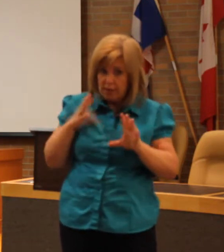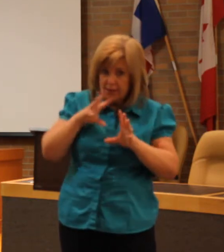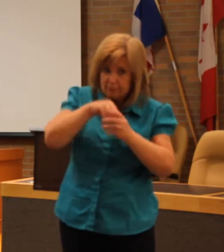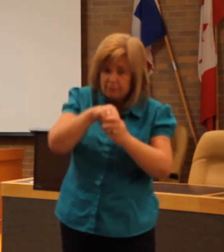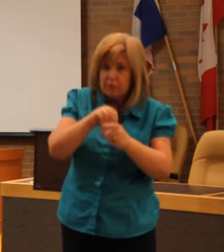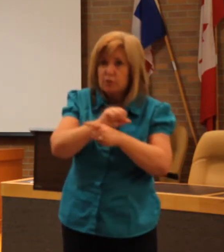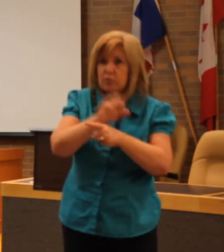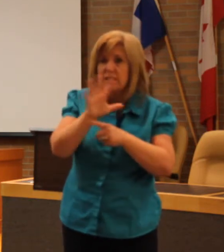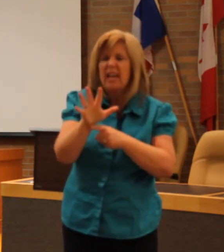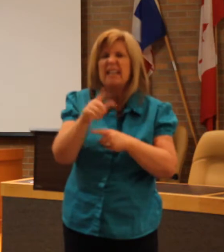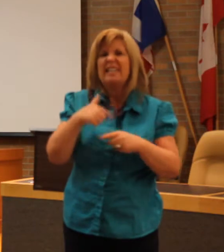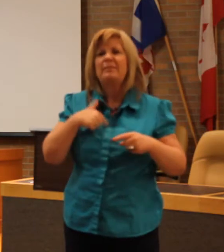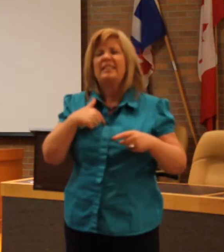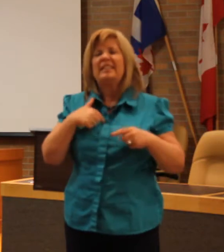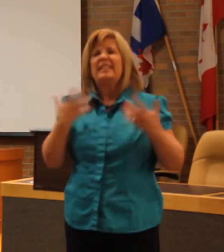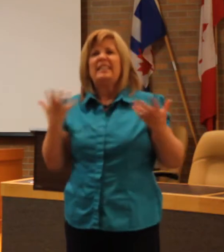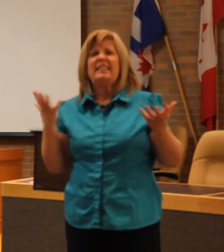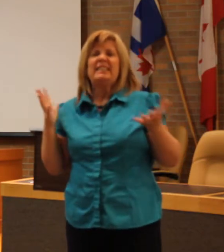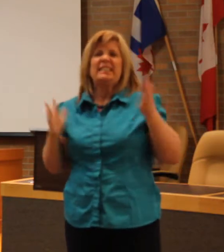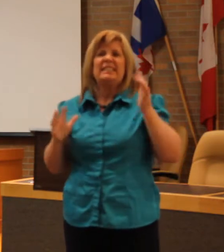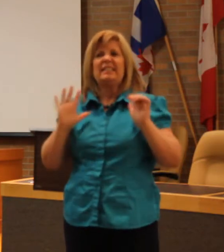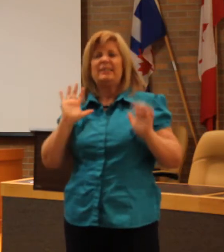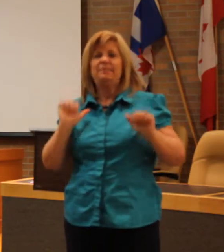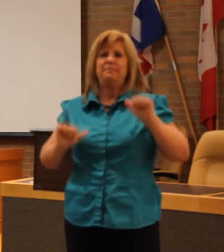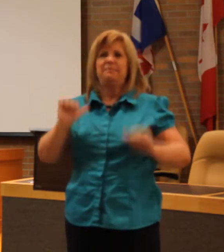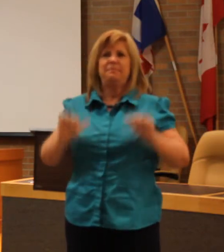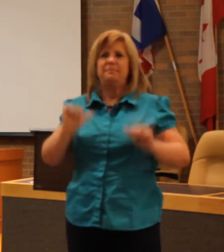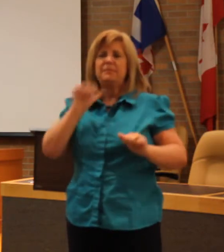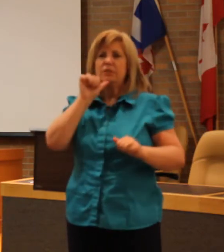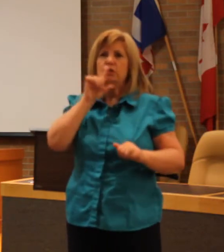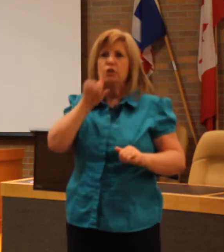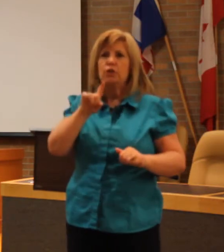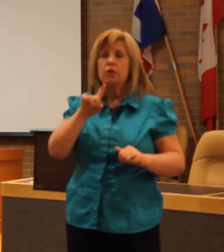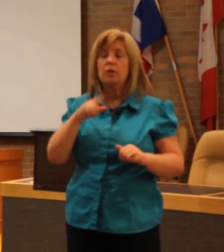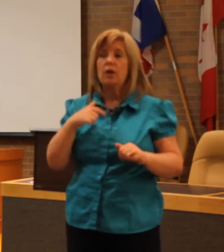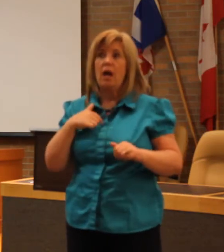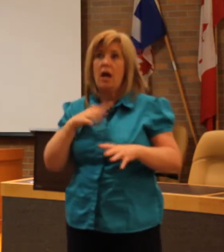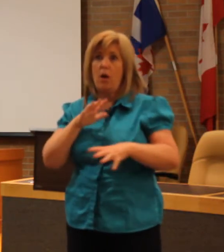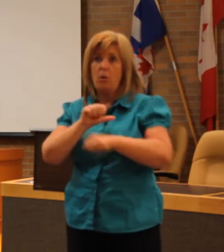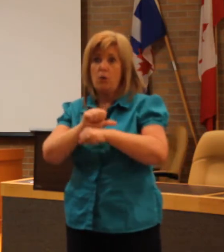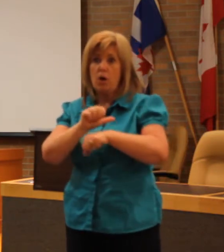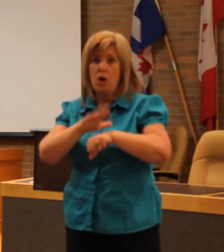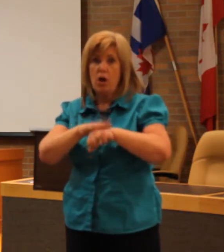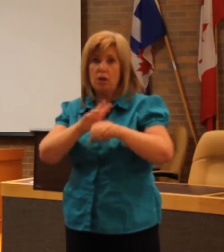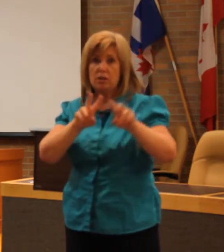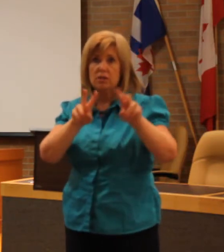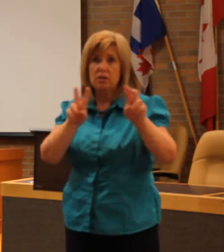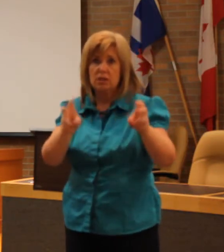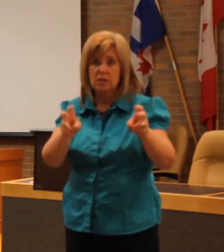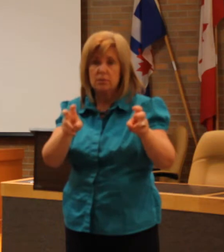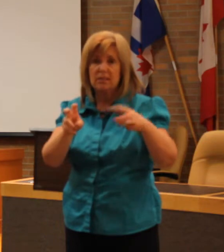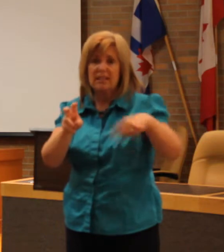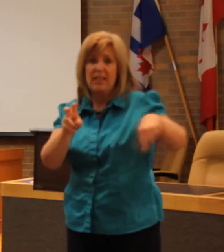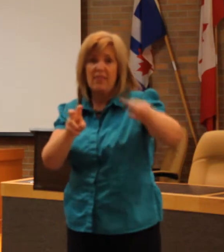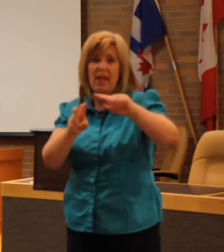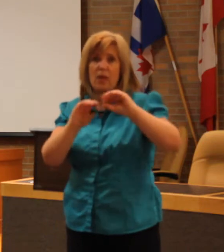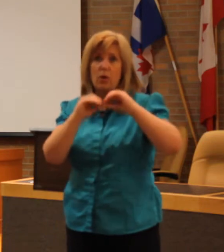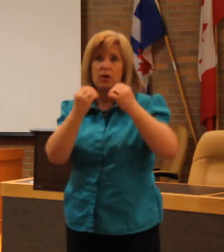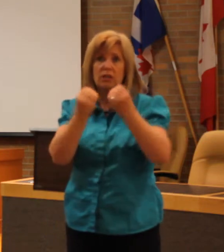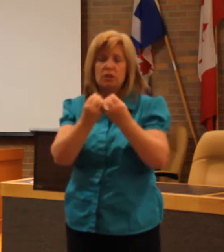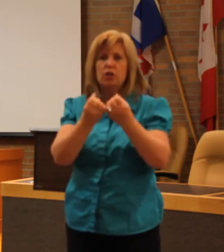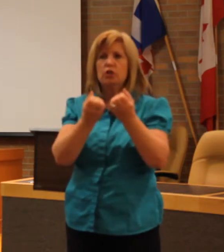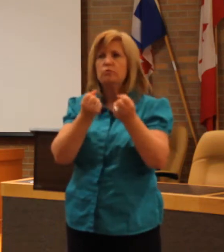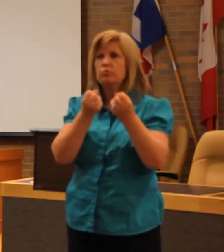I was a little bit hesitant because I was hesitant to work with something within an organization that served and